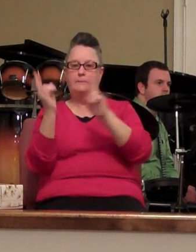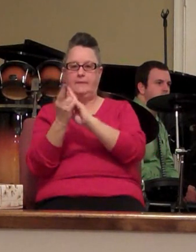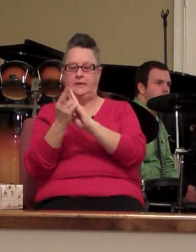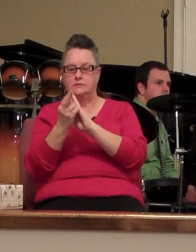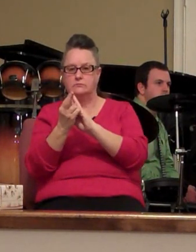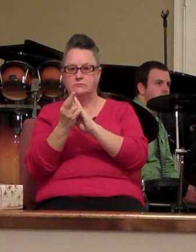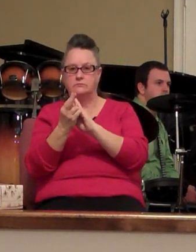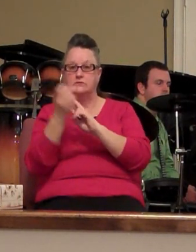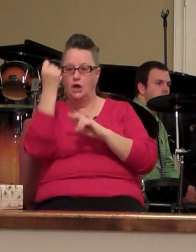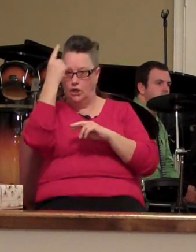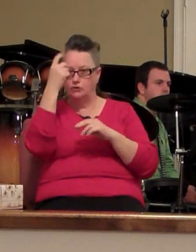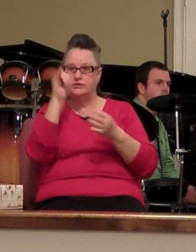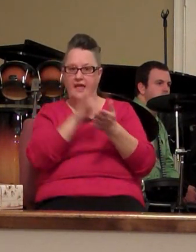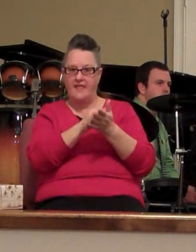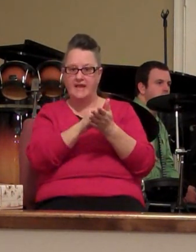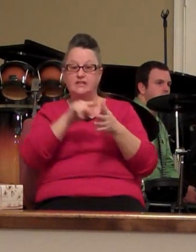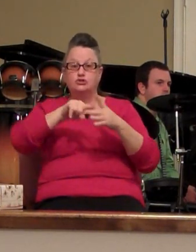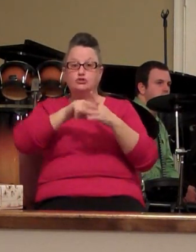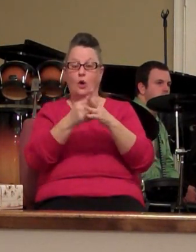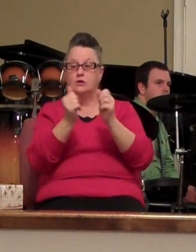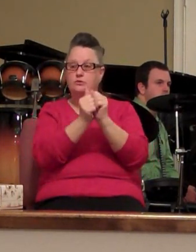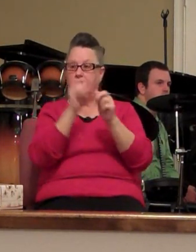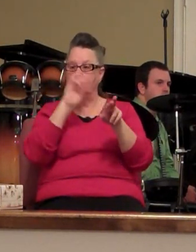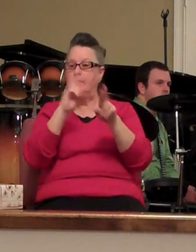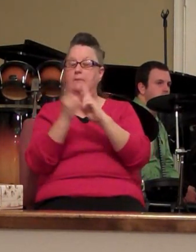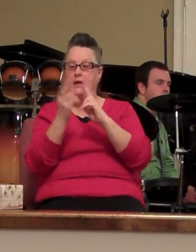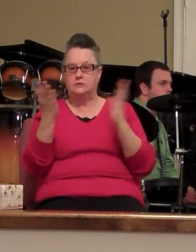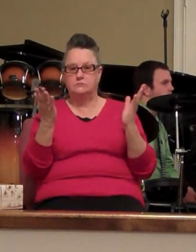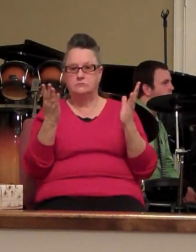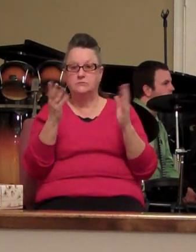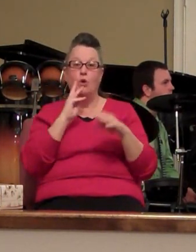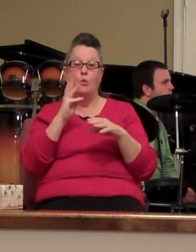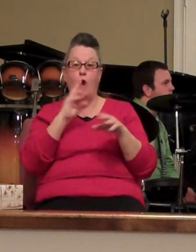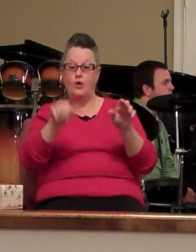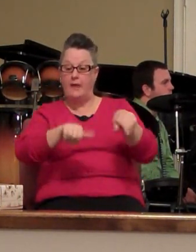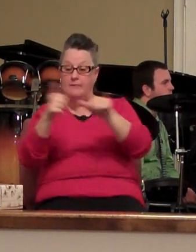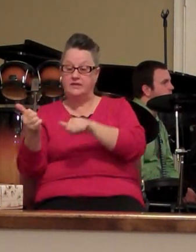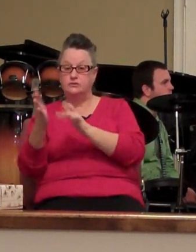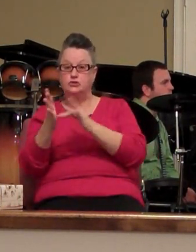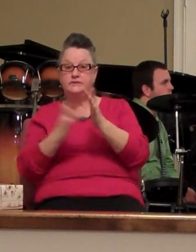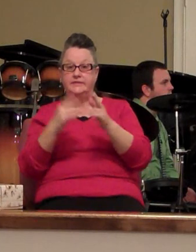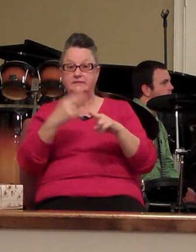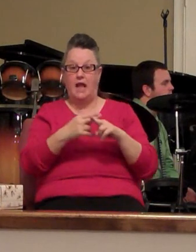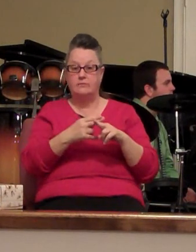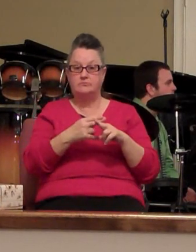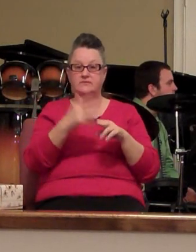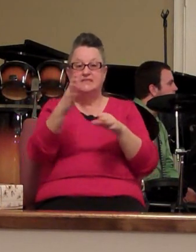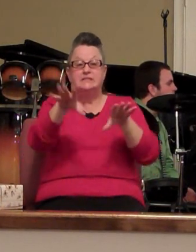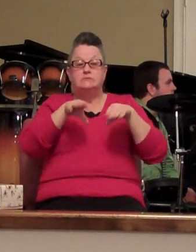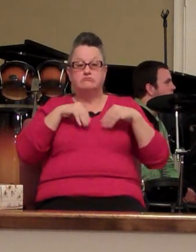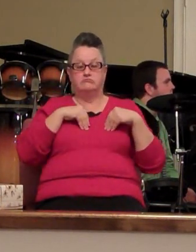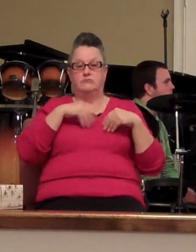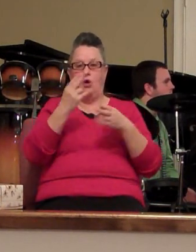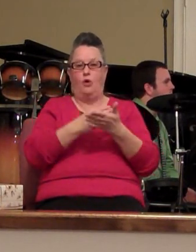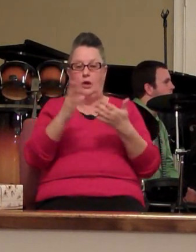understand that it starts with repentance water baptism in Jesus name receiving the gift of the Holy Ghost